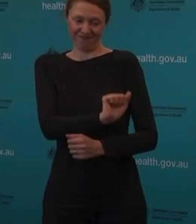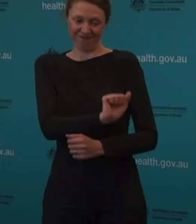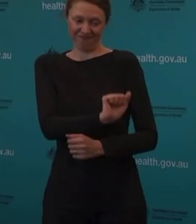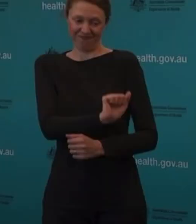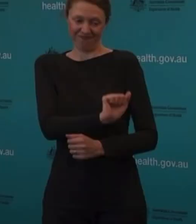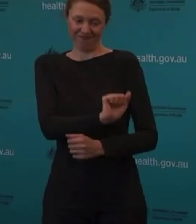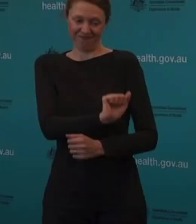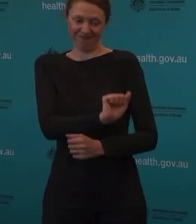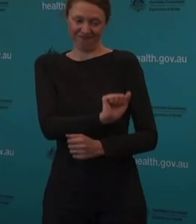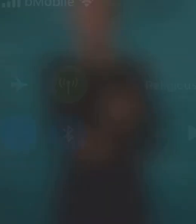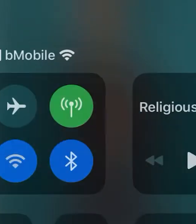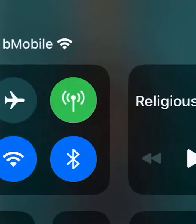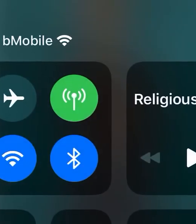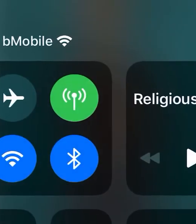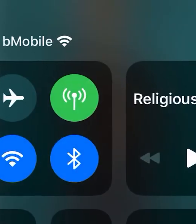right.